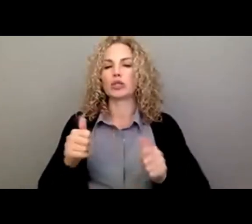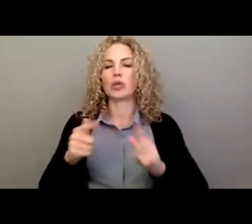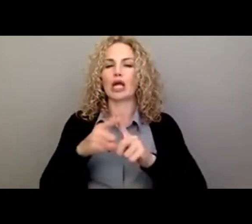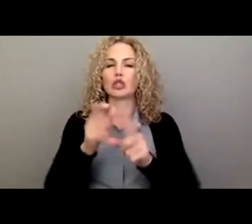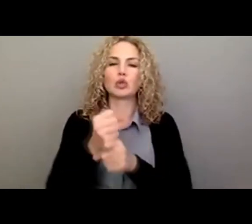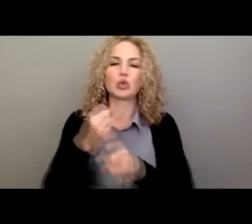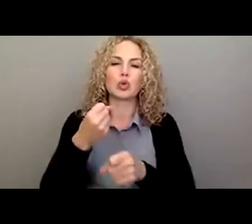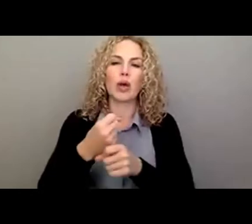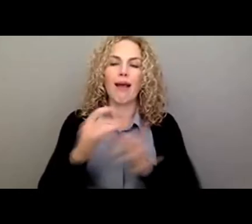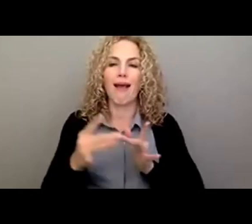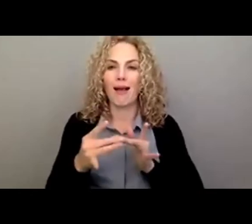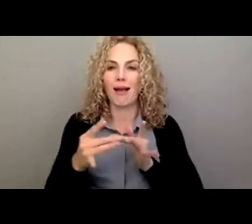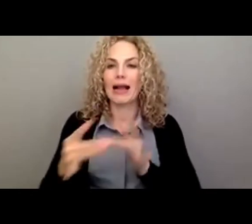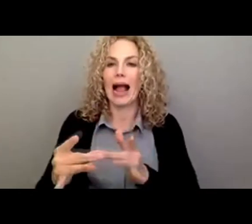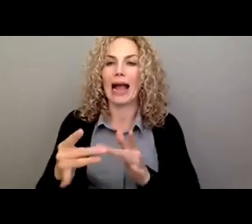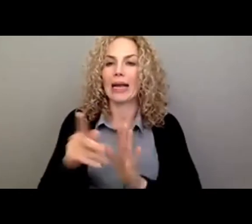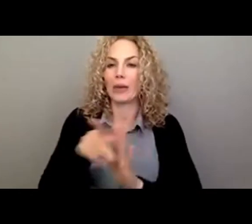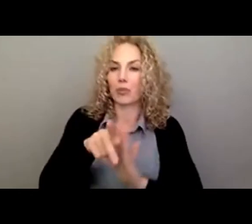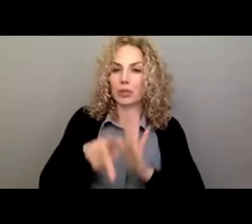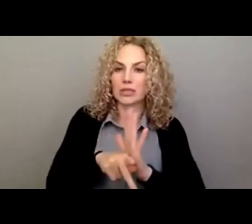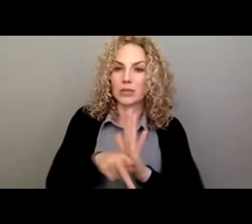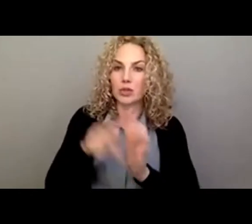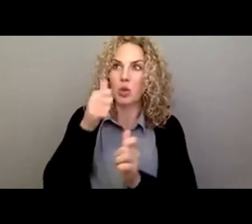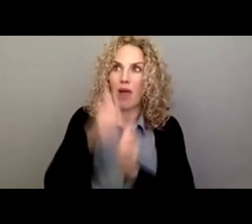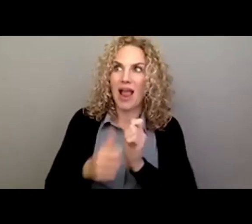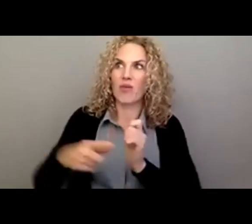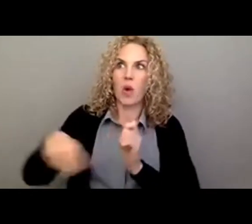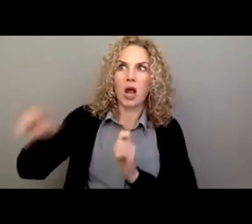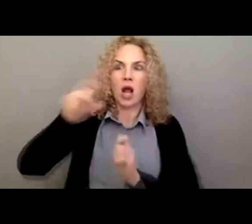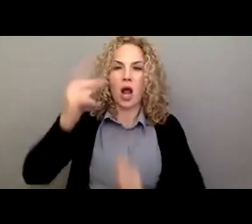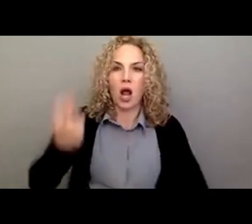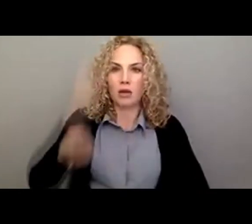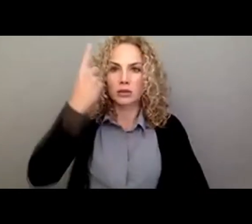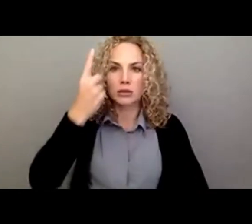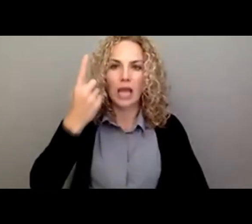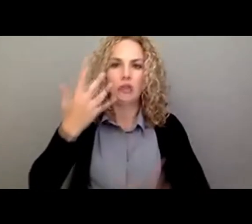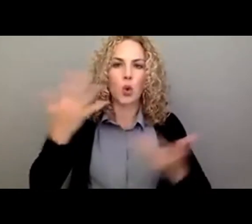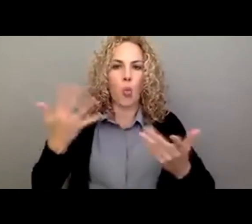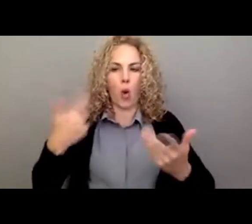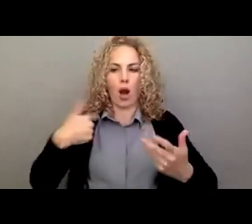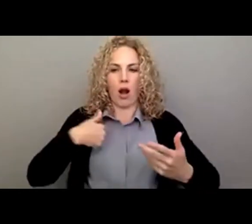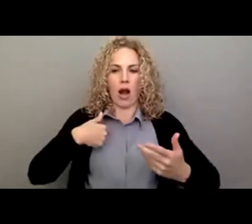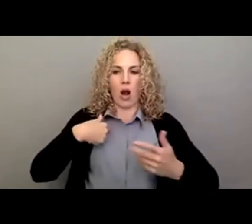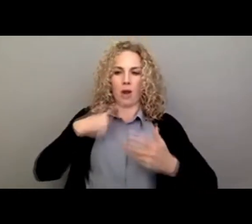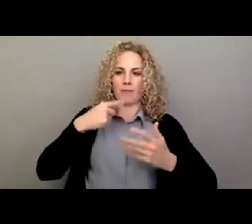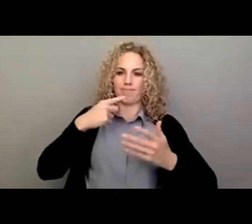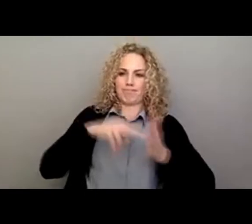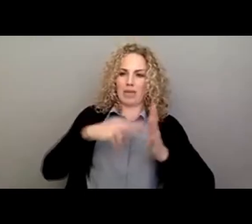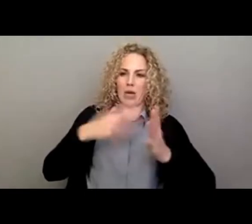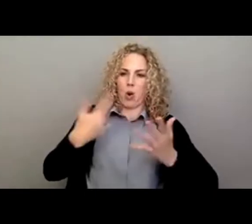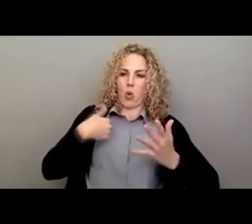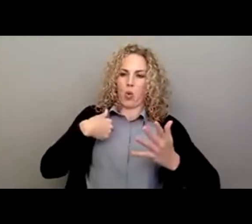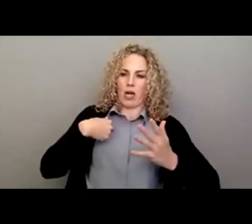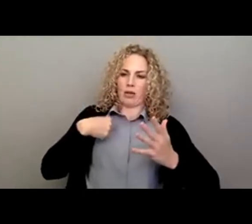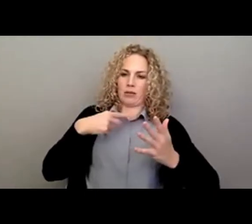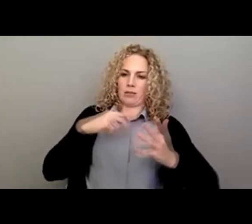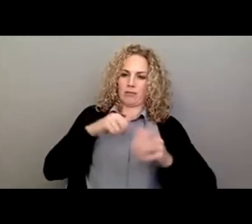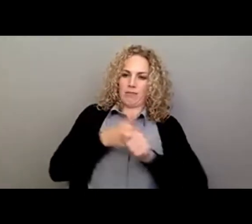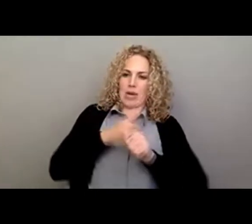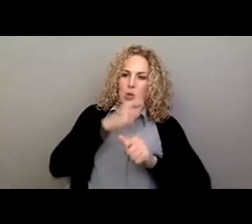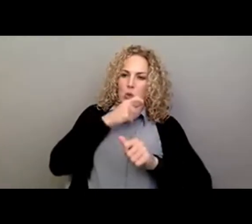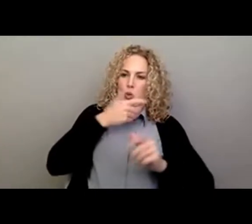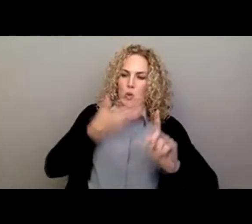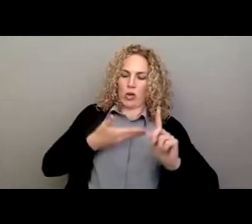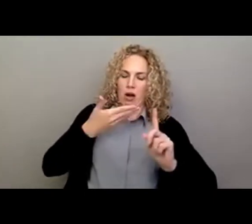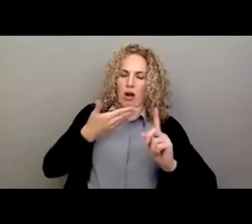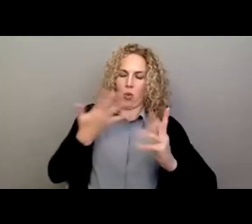guiding principle, so that everyone understands what we're all about. And that guiding principle we came up with four or